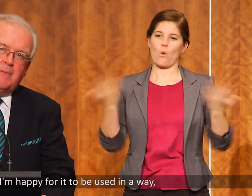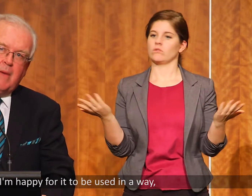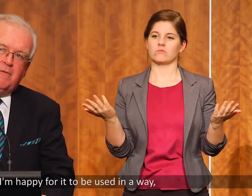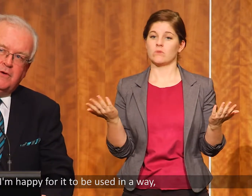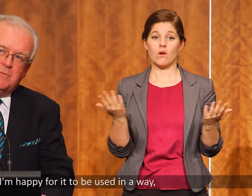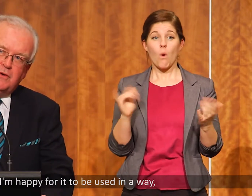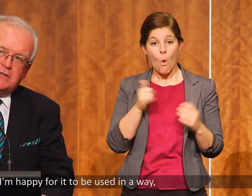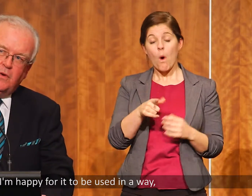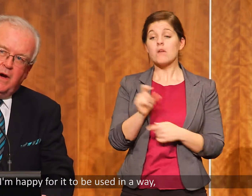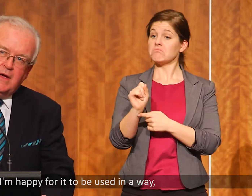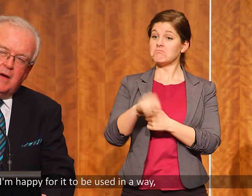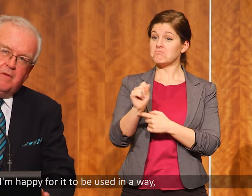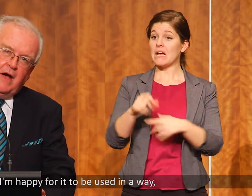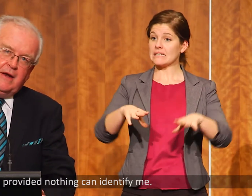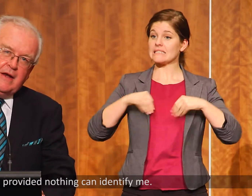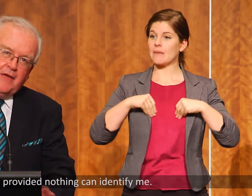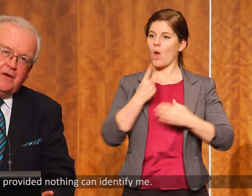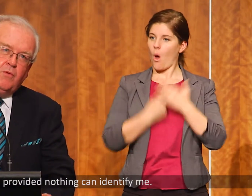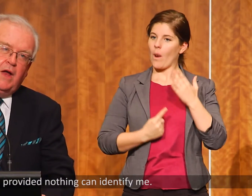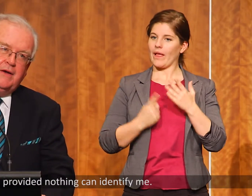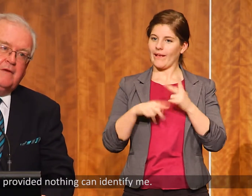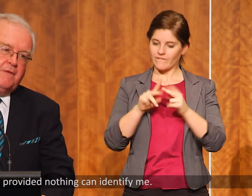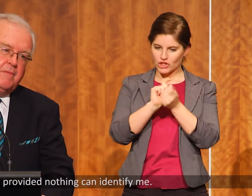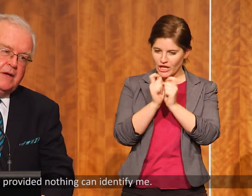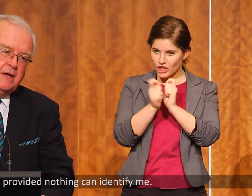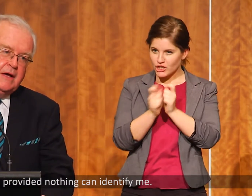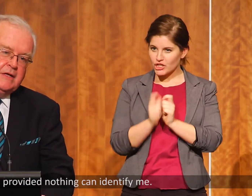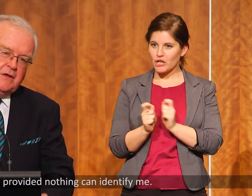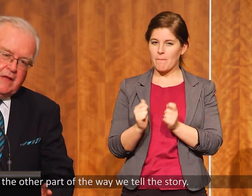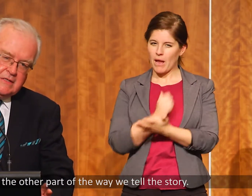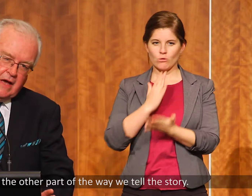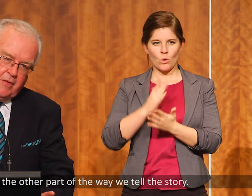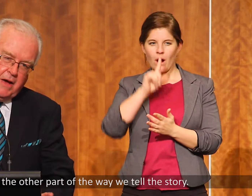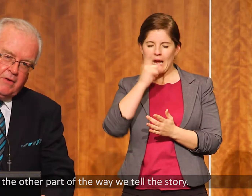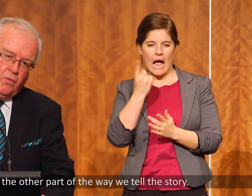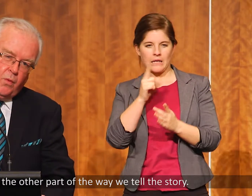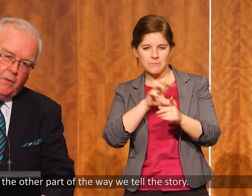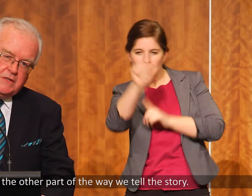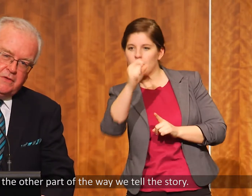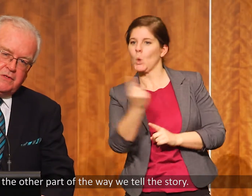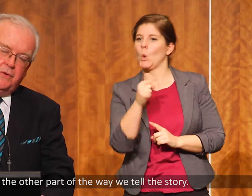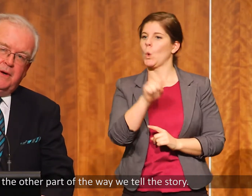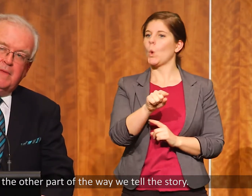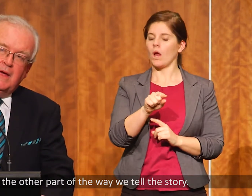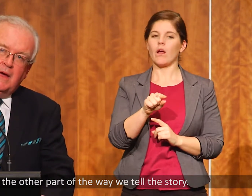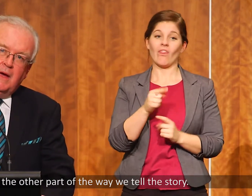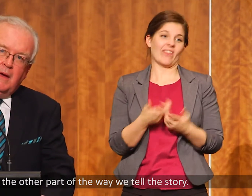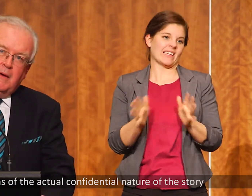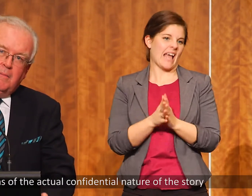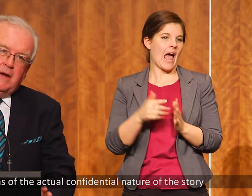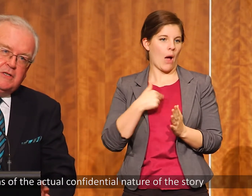say, yes, I'm happy for it to be used in a way provided nothing will identify me. So that's the other part of the way we tell the story.